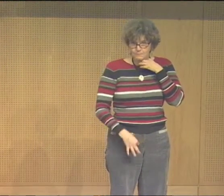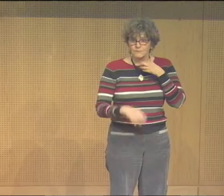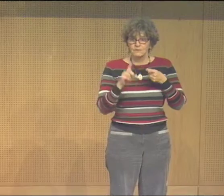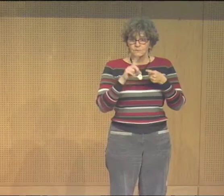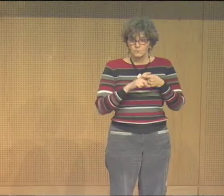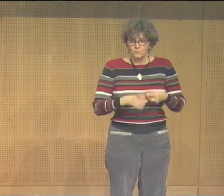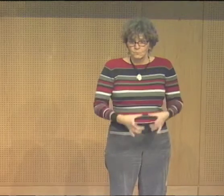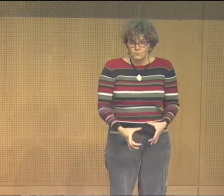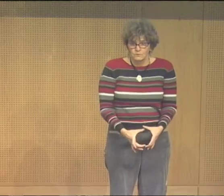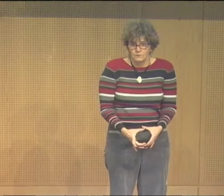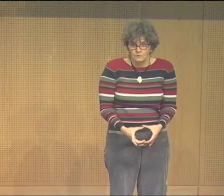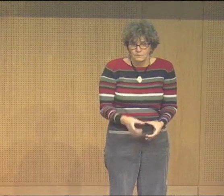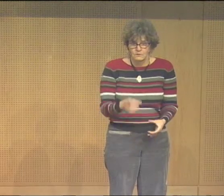the two figures of my daughters